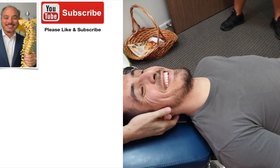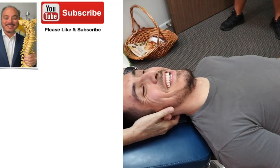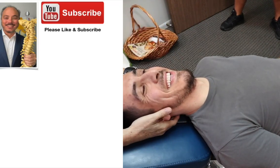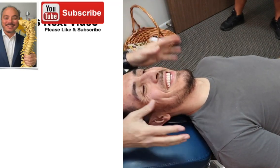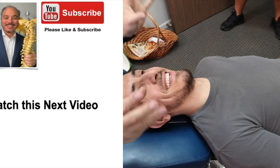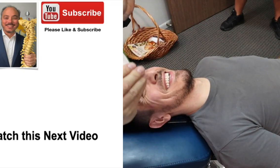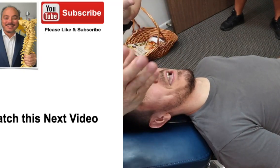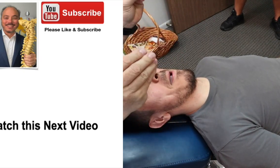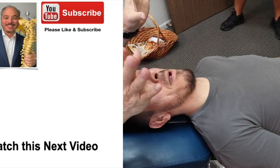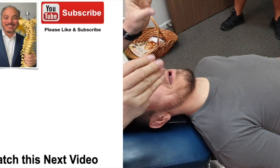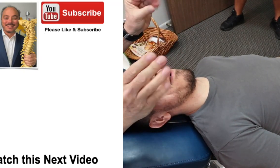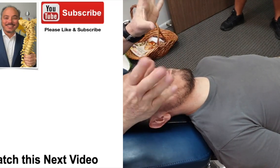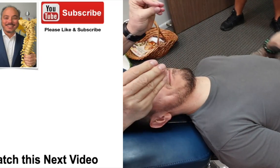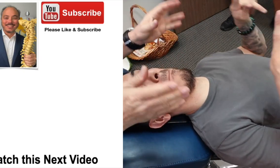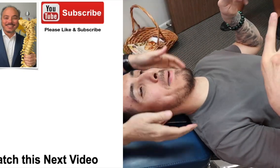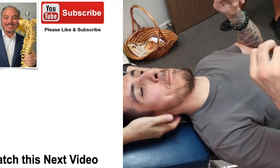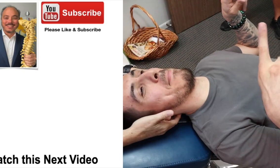that's pop too, by the way. Bye, bye, bye.